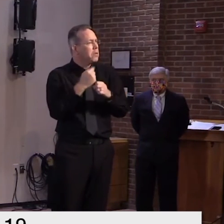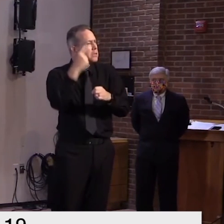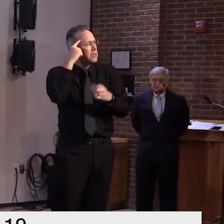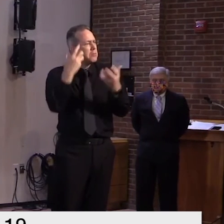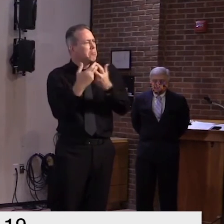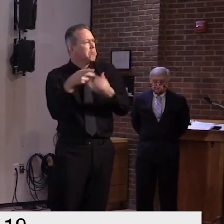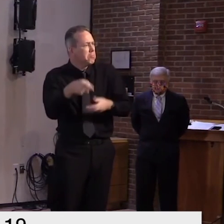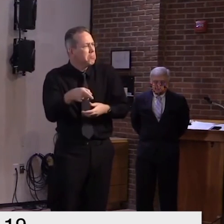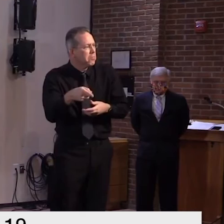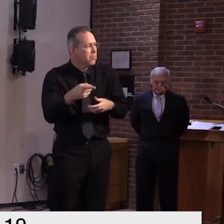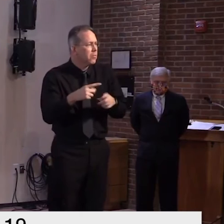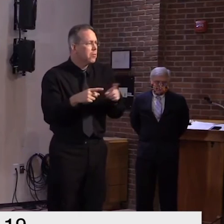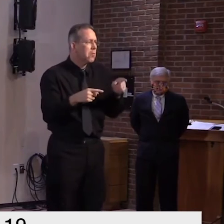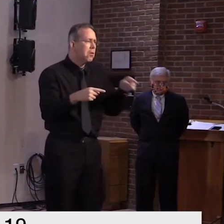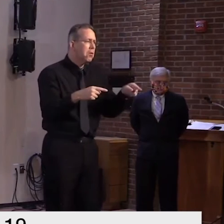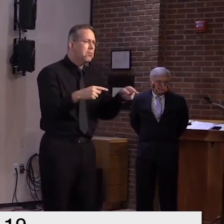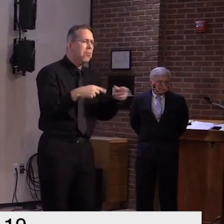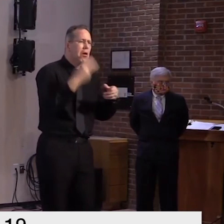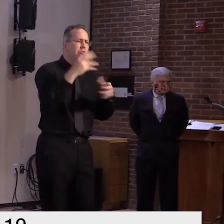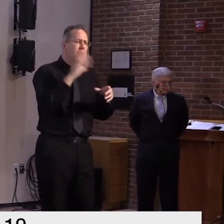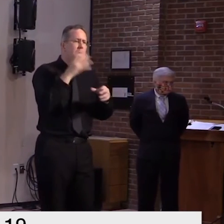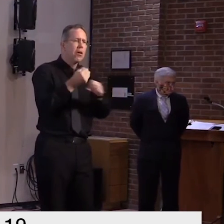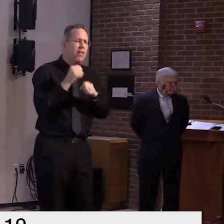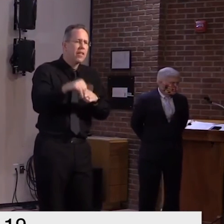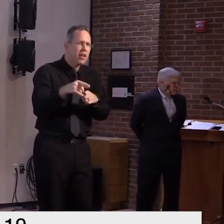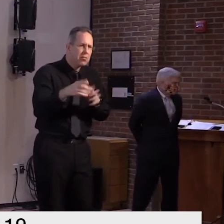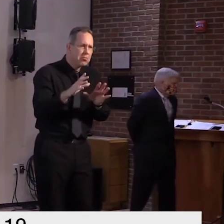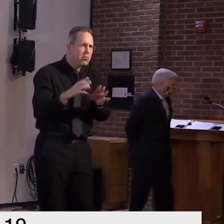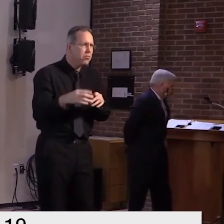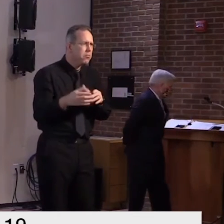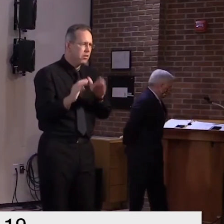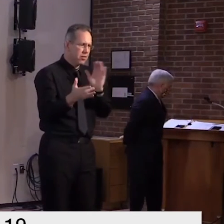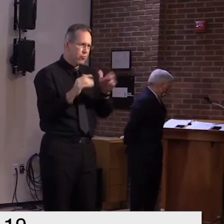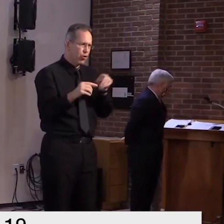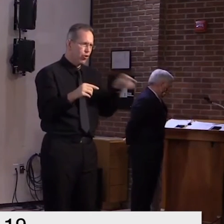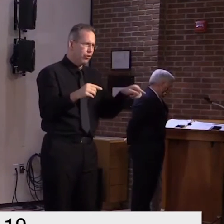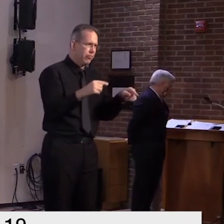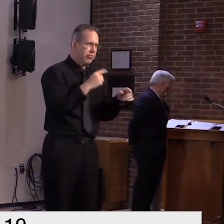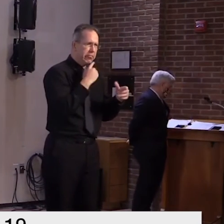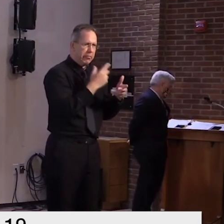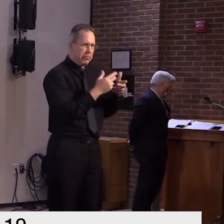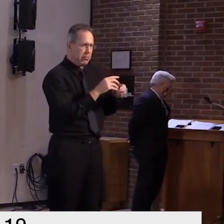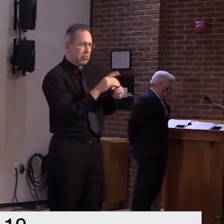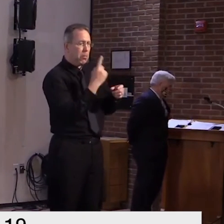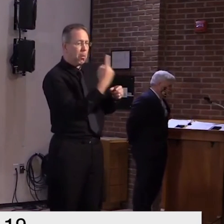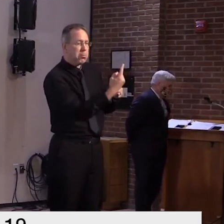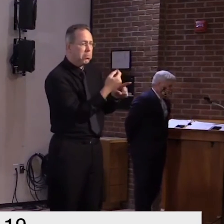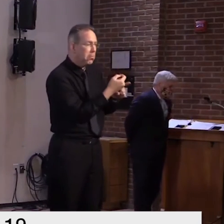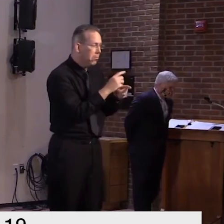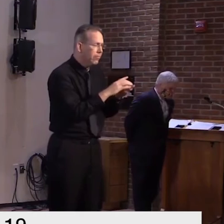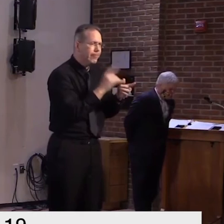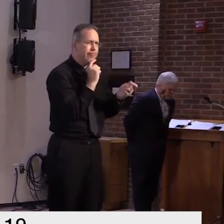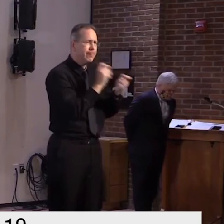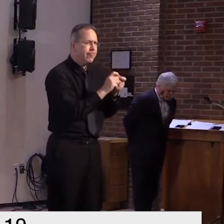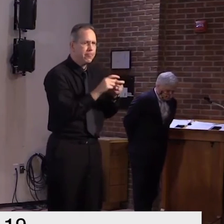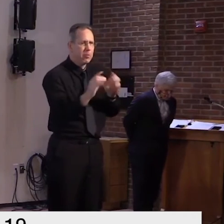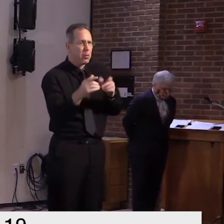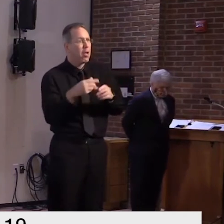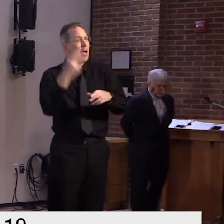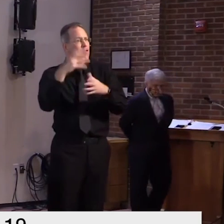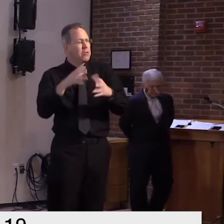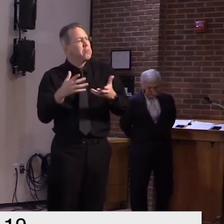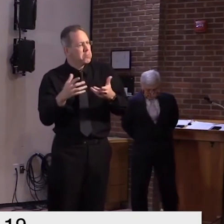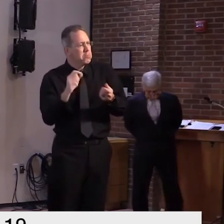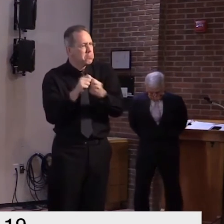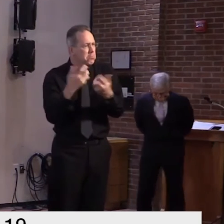reflect on the prevalence in a somewhat random population of vermonters this population would be a